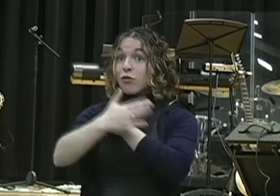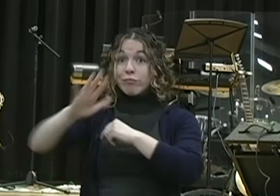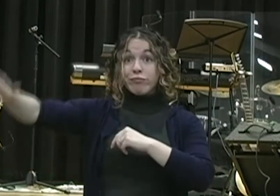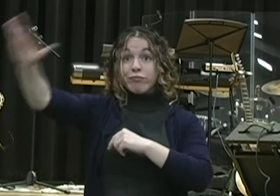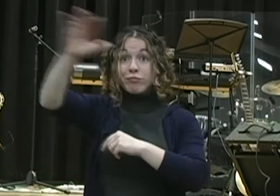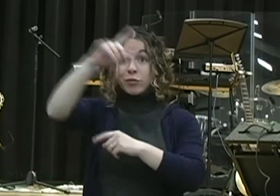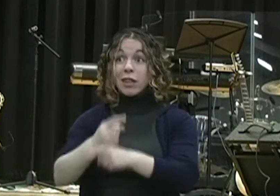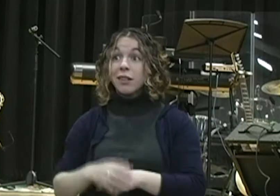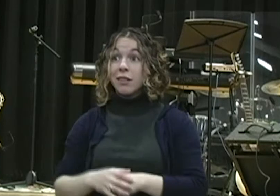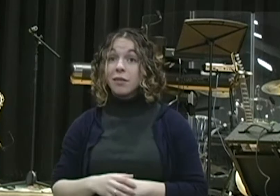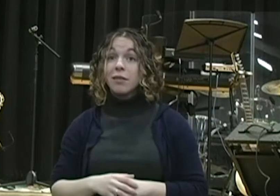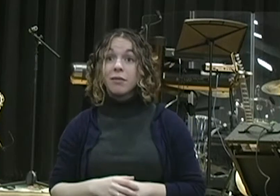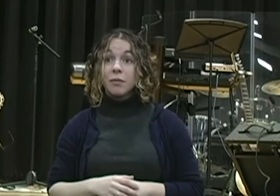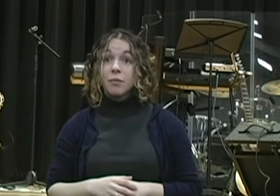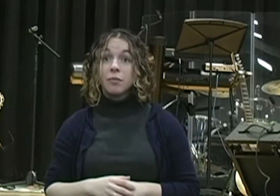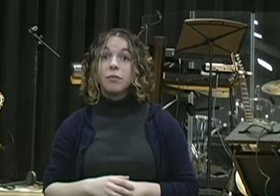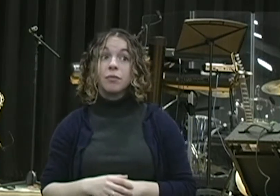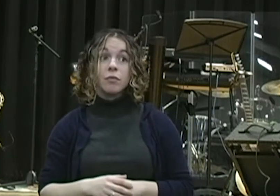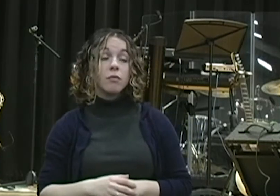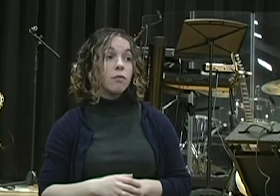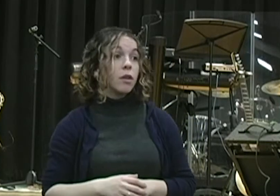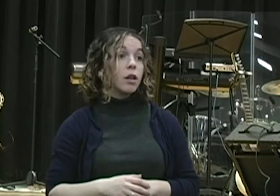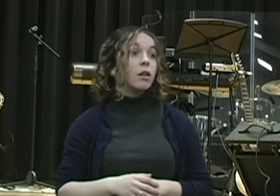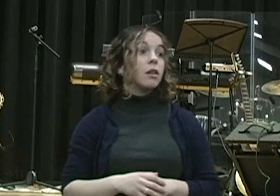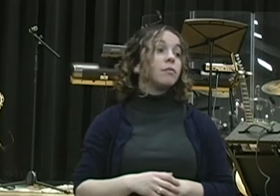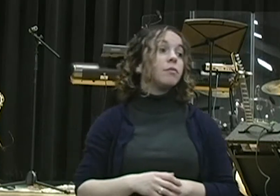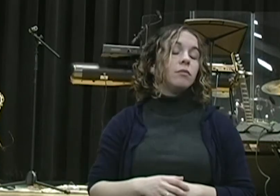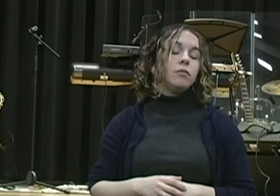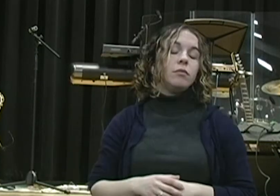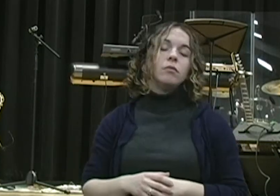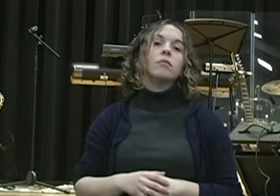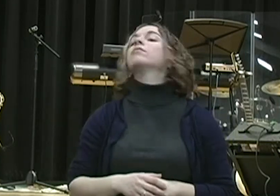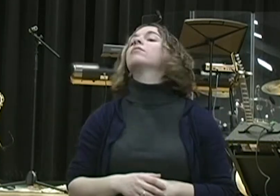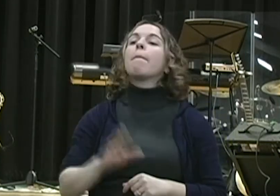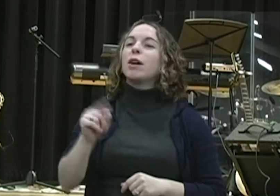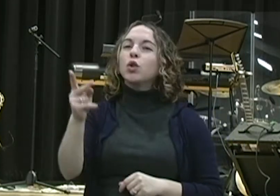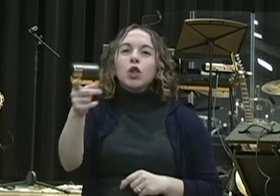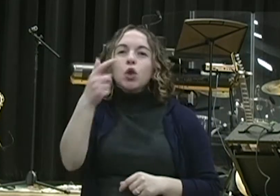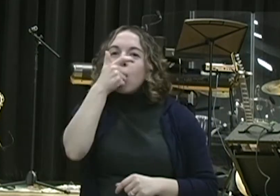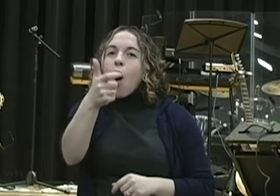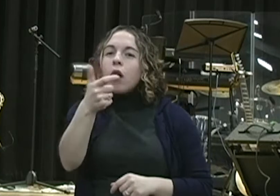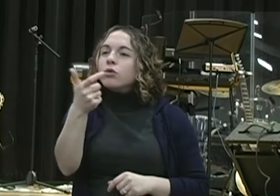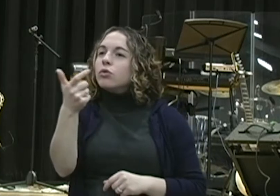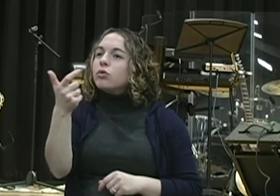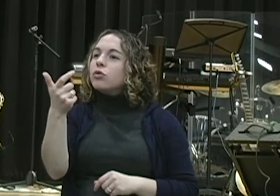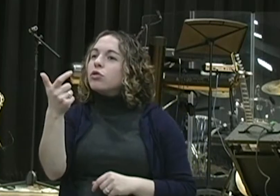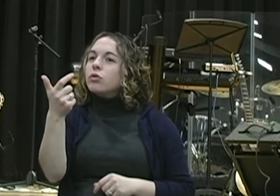not riots happening in South Jersey? You know what How many people know when you see it on the news, New York City looks really far away? The